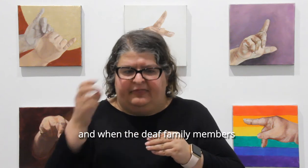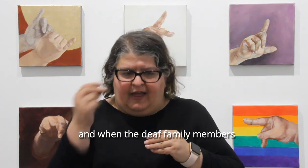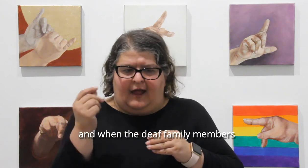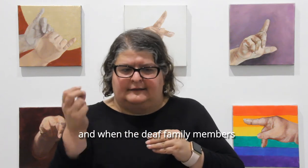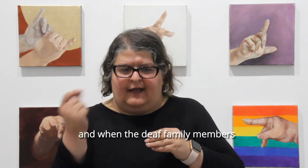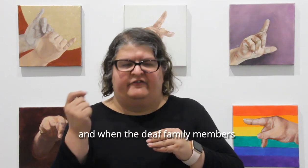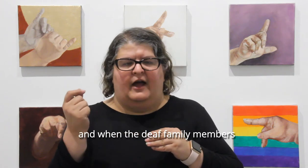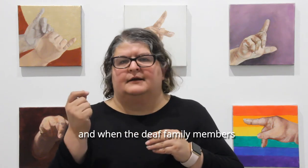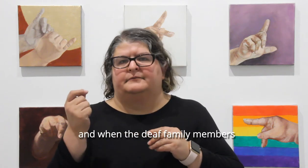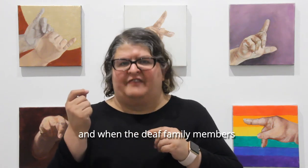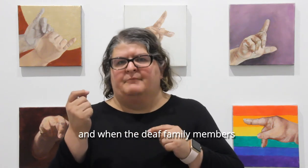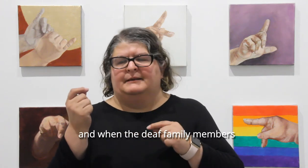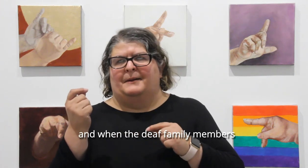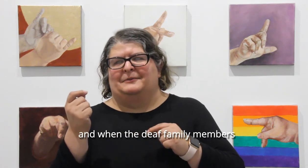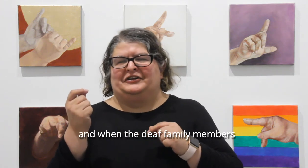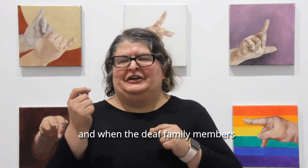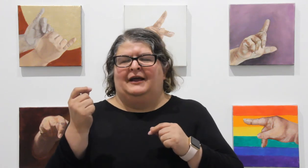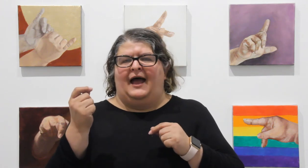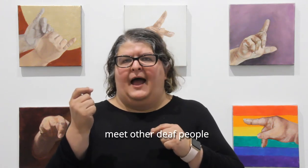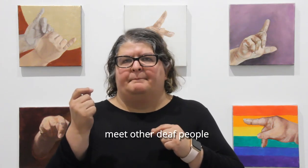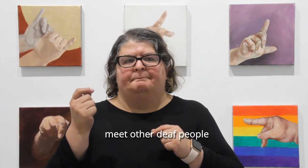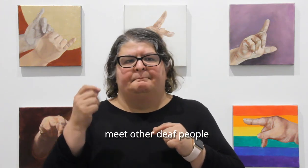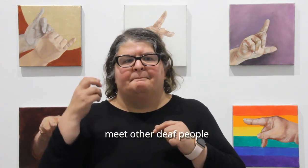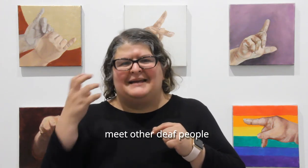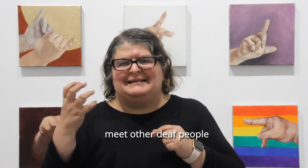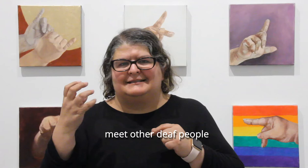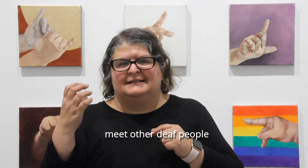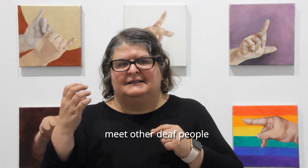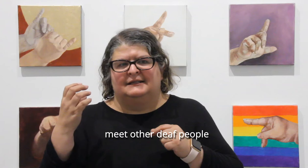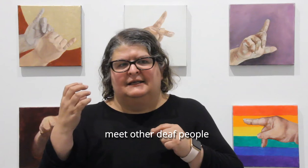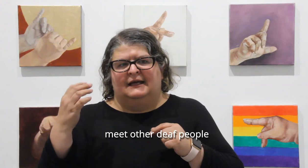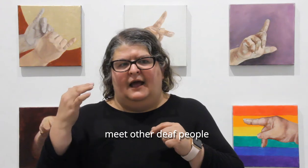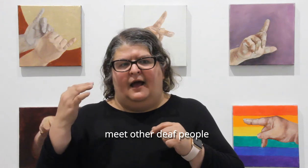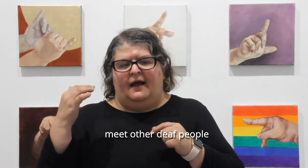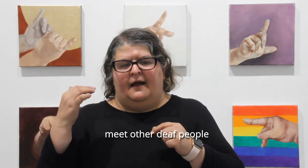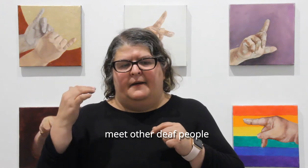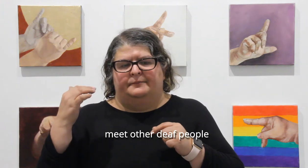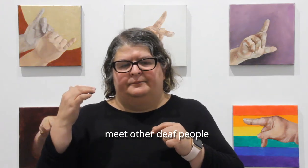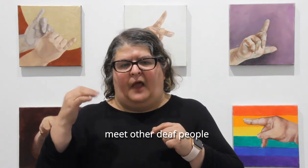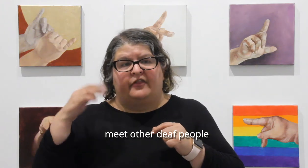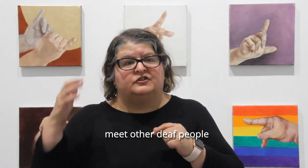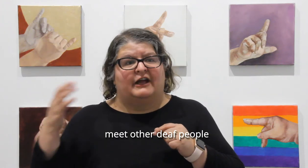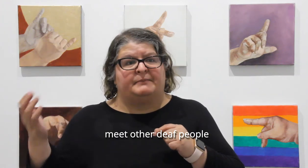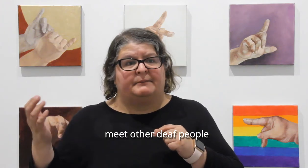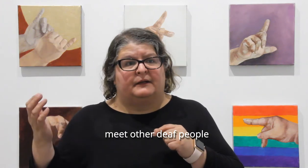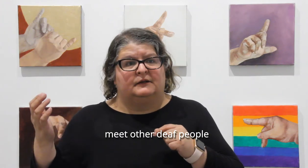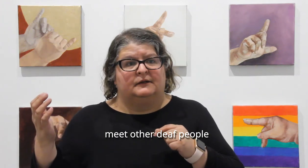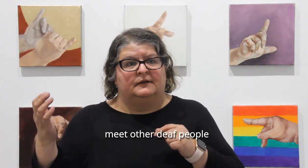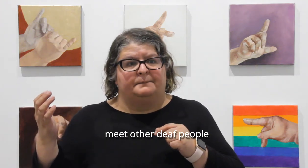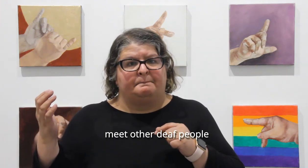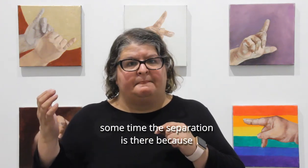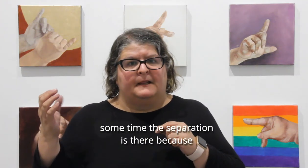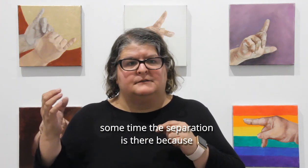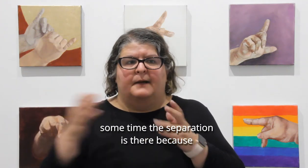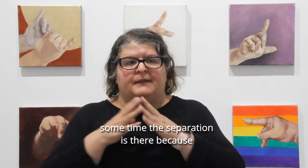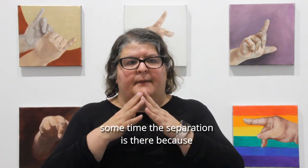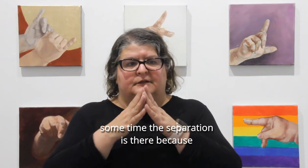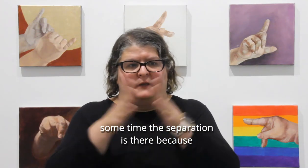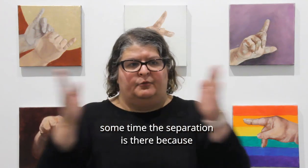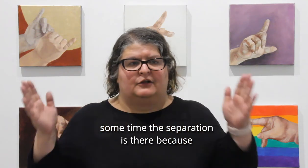that deaf family member, um, meets, um, other deaf people, sometimes it's separation